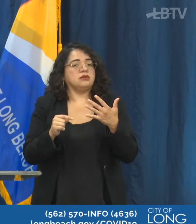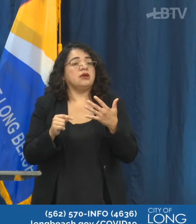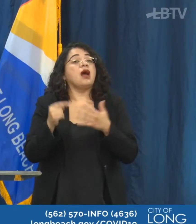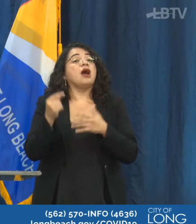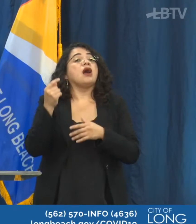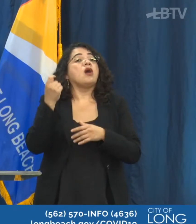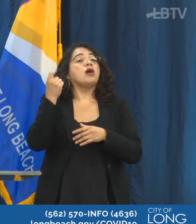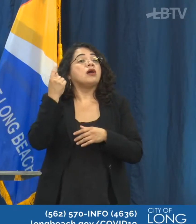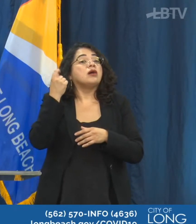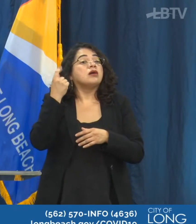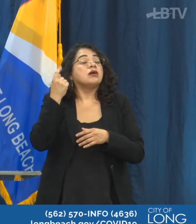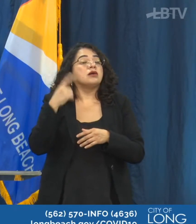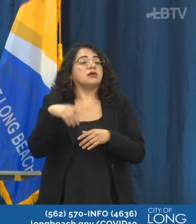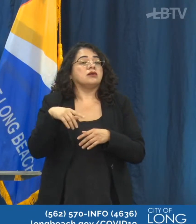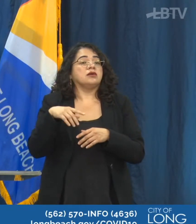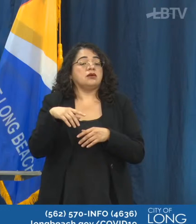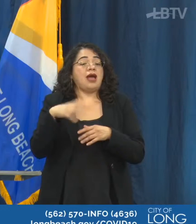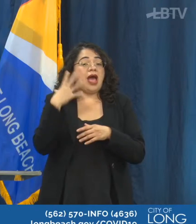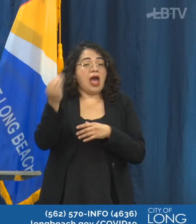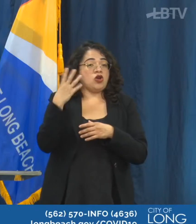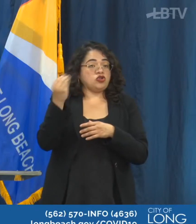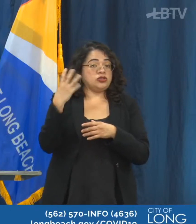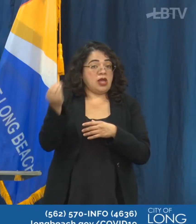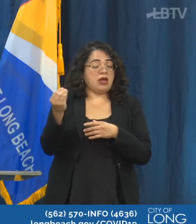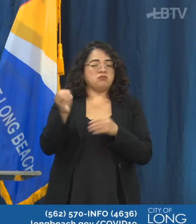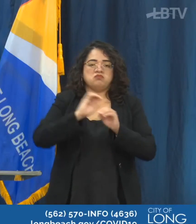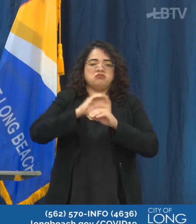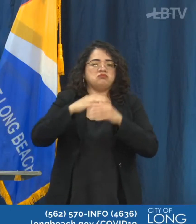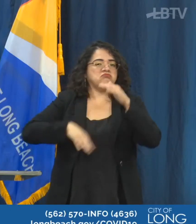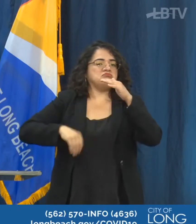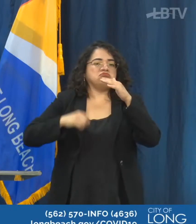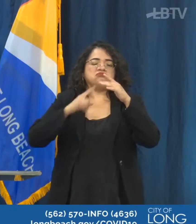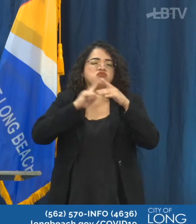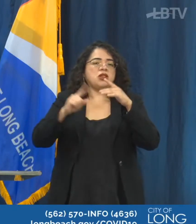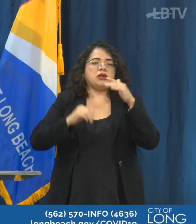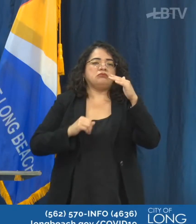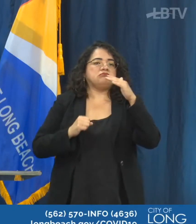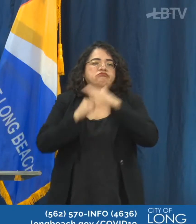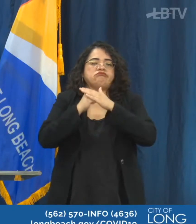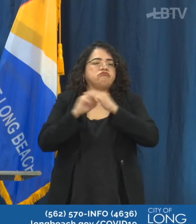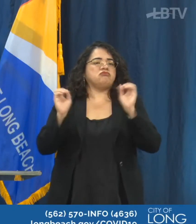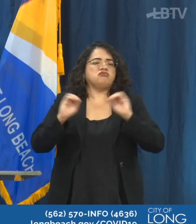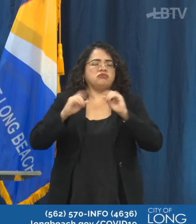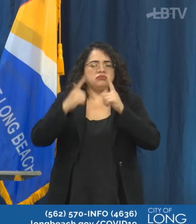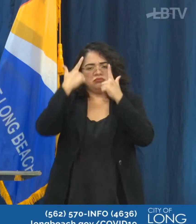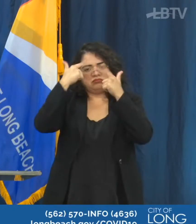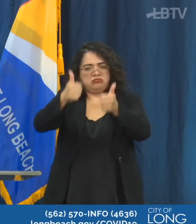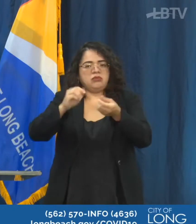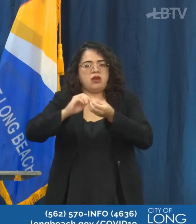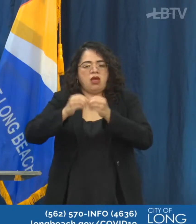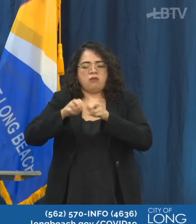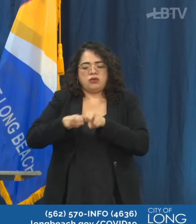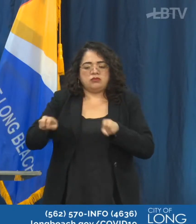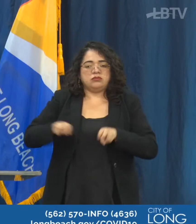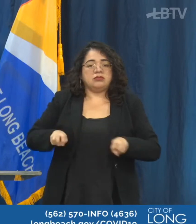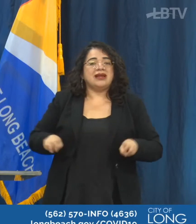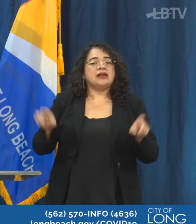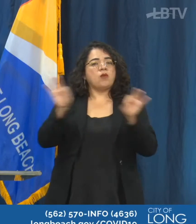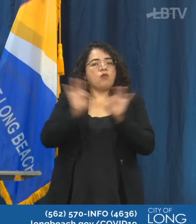as they are outside. And so that really supports the ability to, you know, we still want the distancing and the six feet.